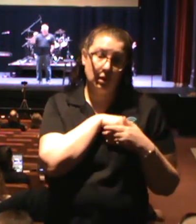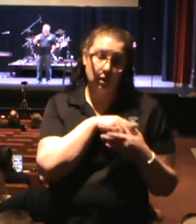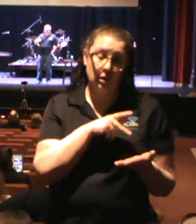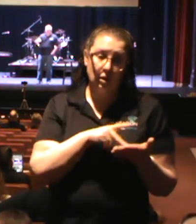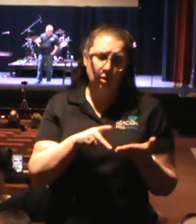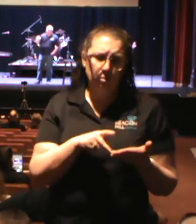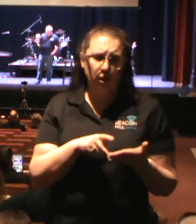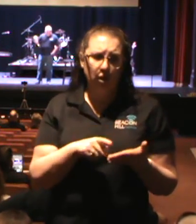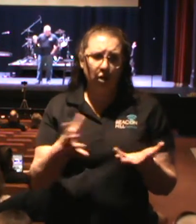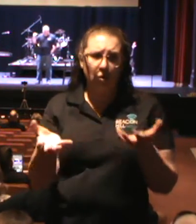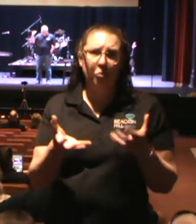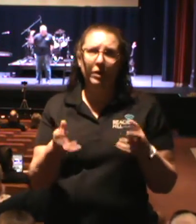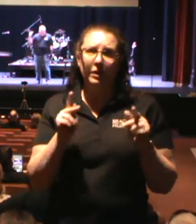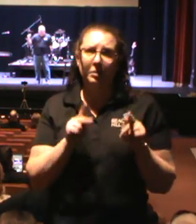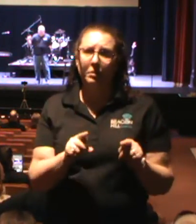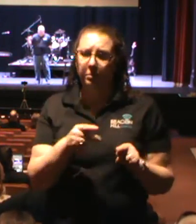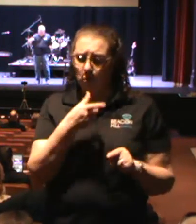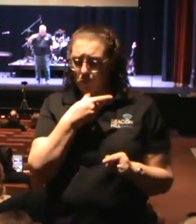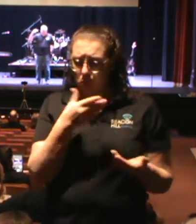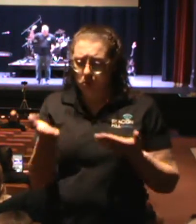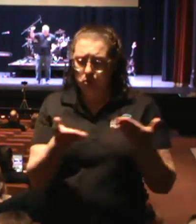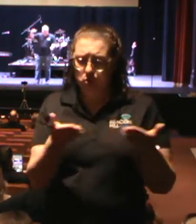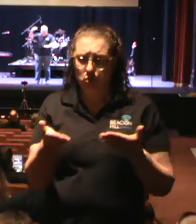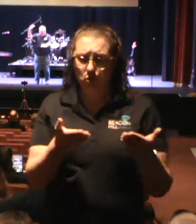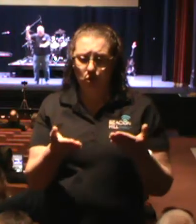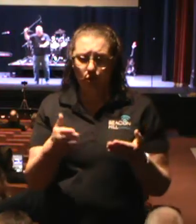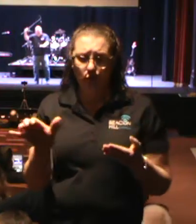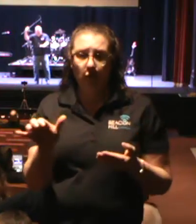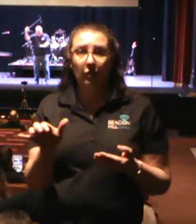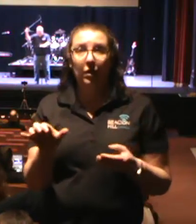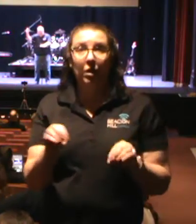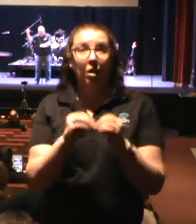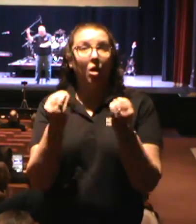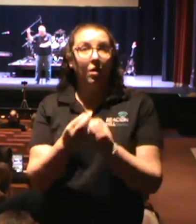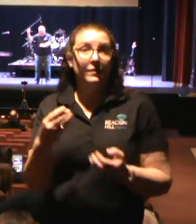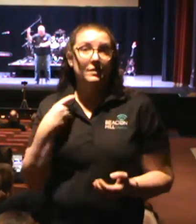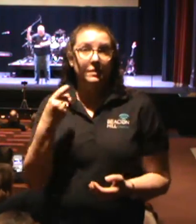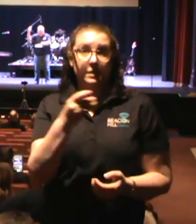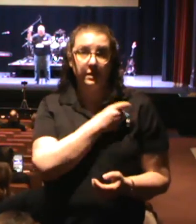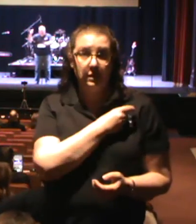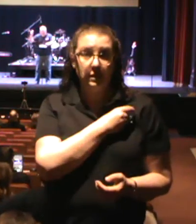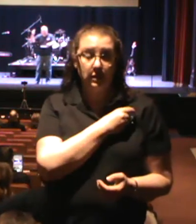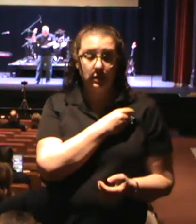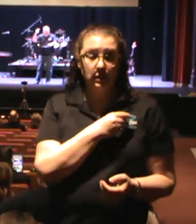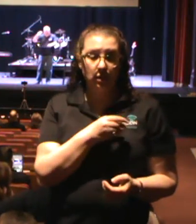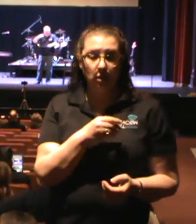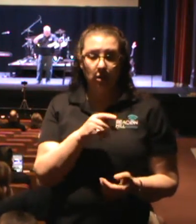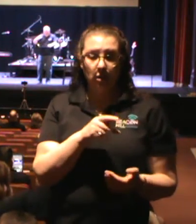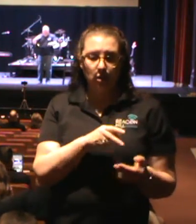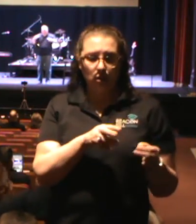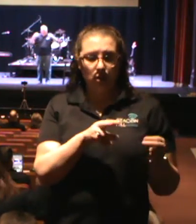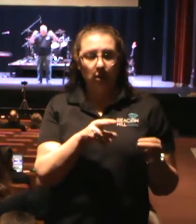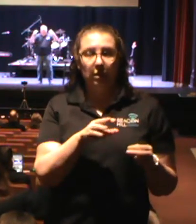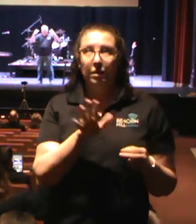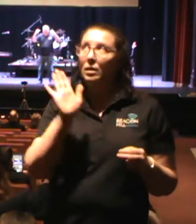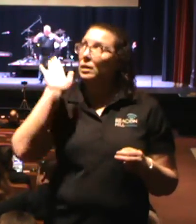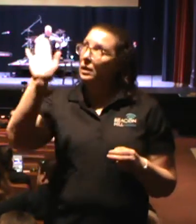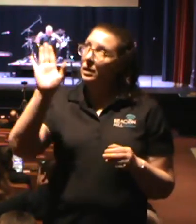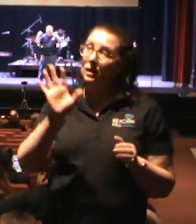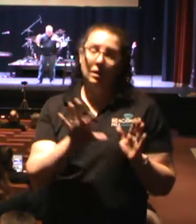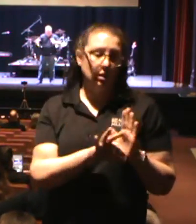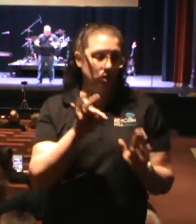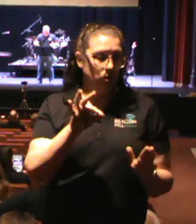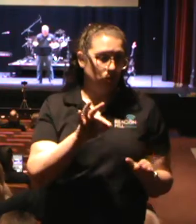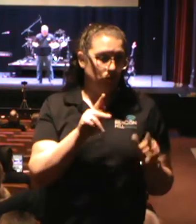as the office of deacon, how they work morally. So when God raises up people to serve his church, he looks for people who are